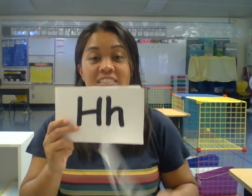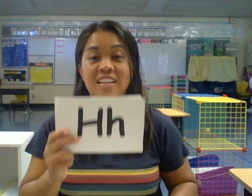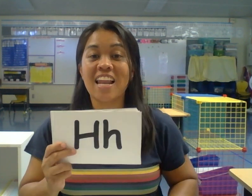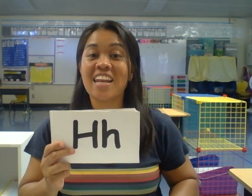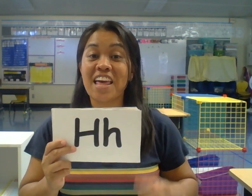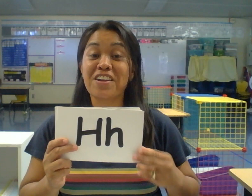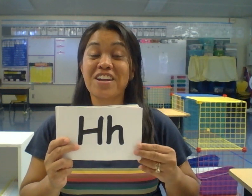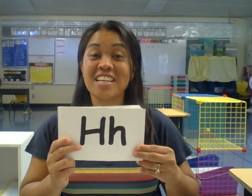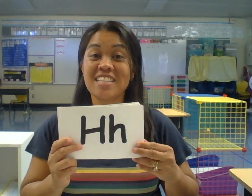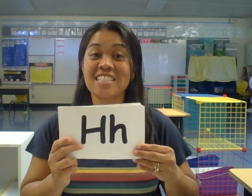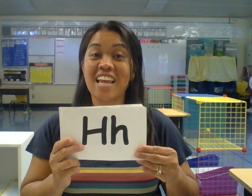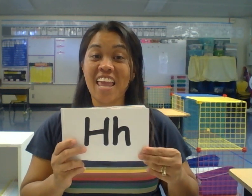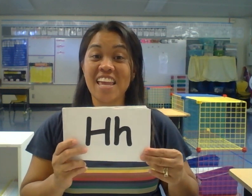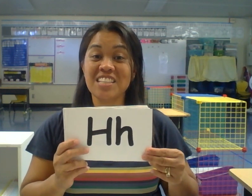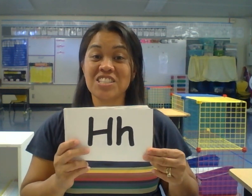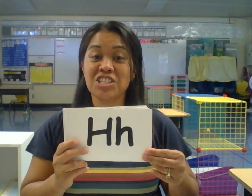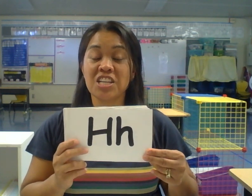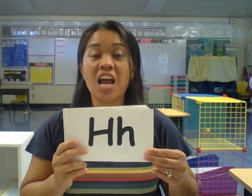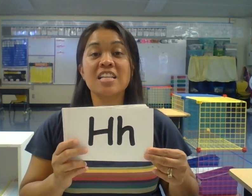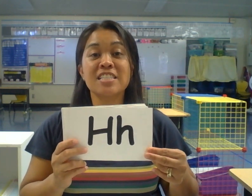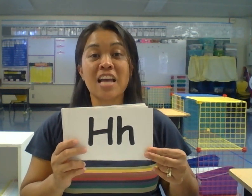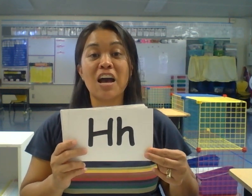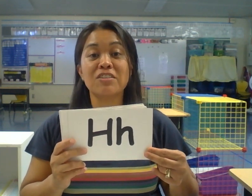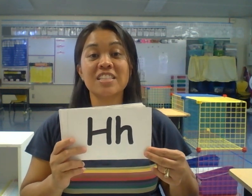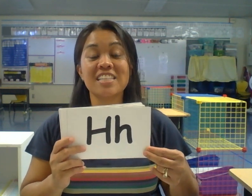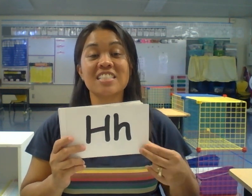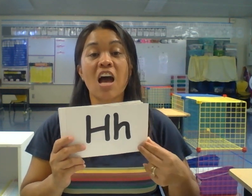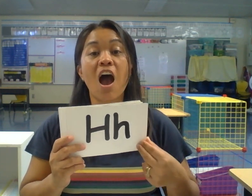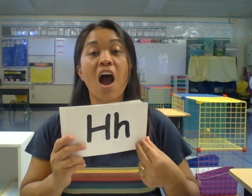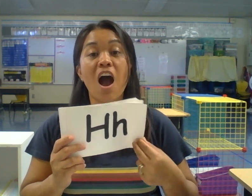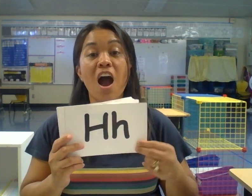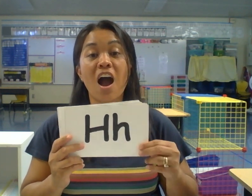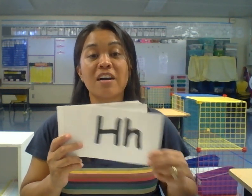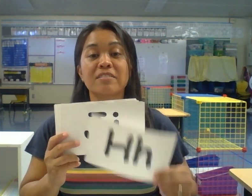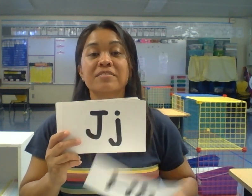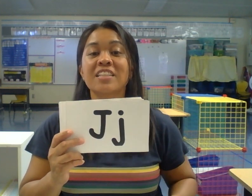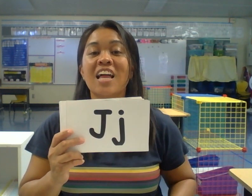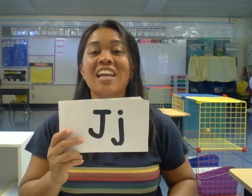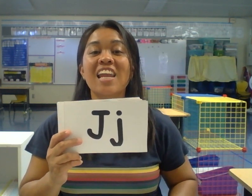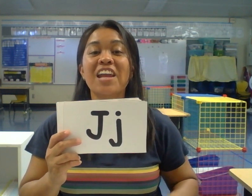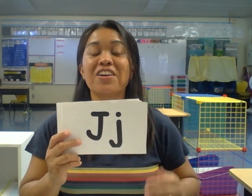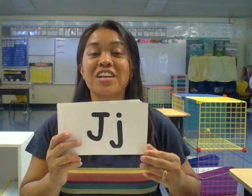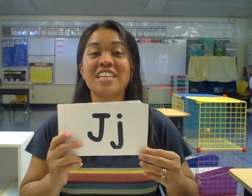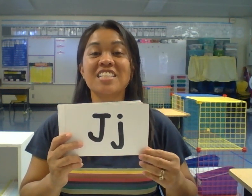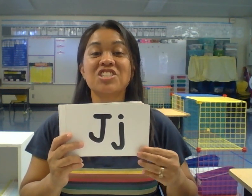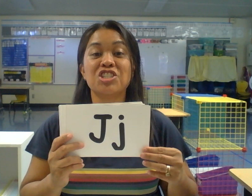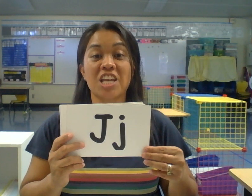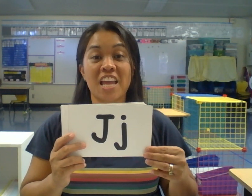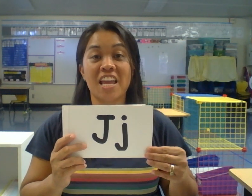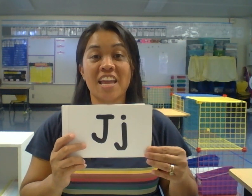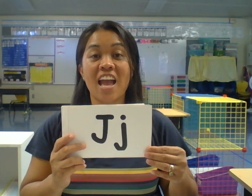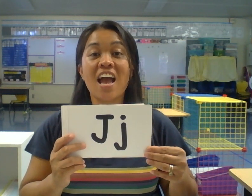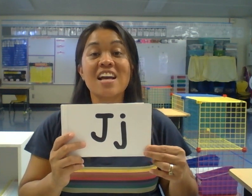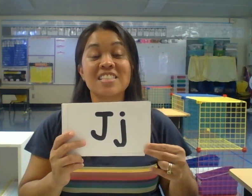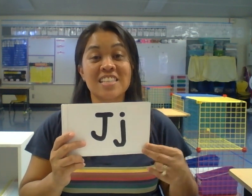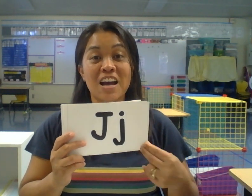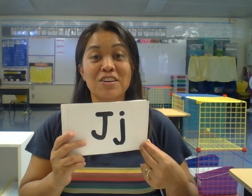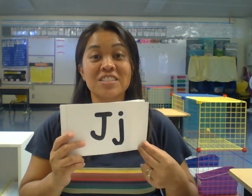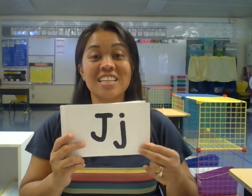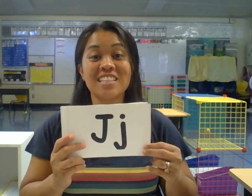Letter is H. Sound is H. Letter is J. Sound is